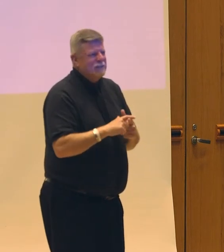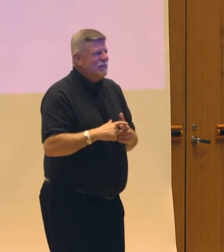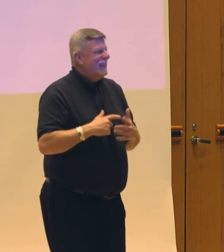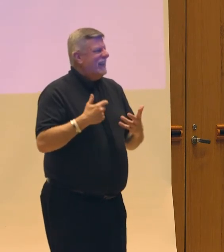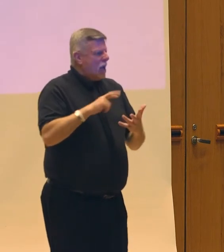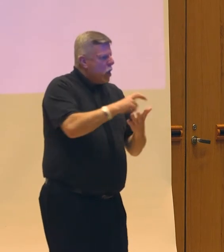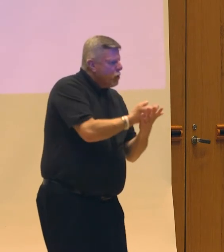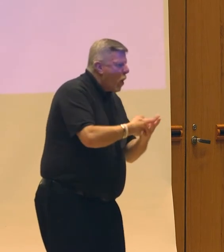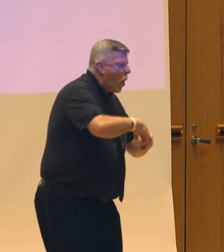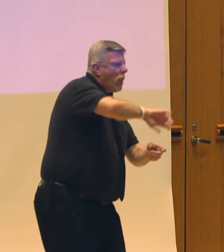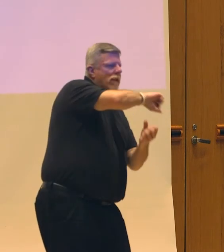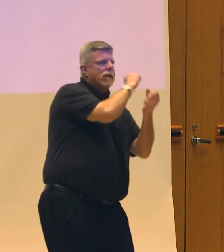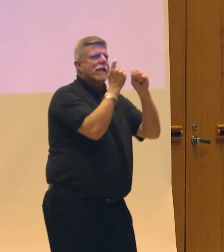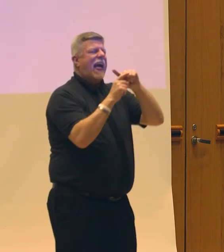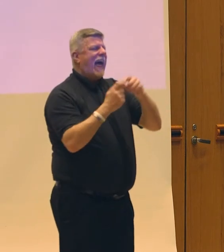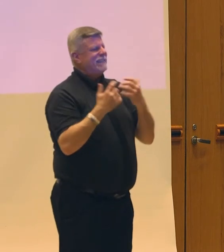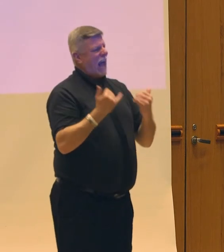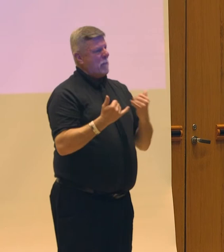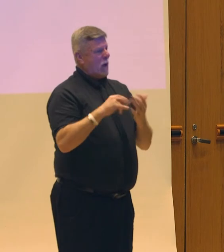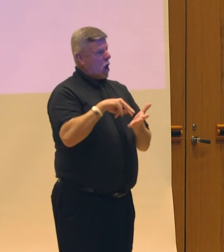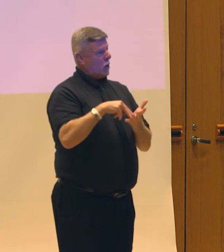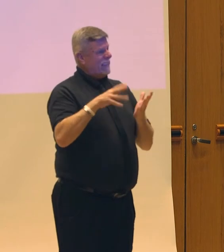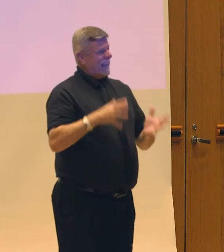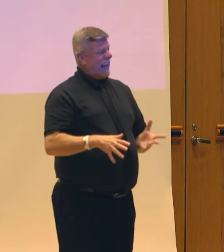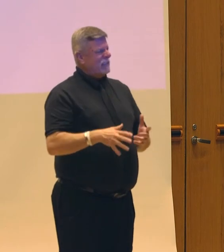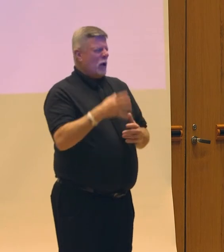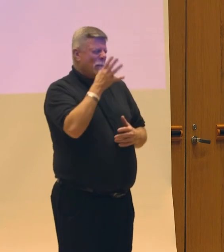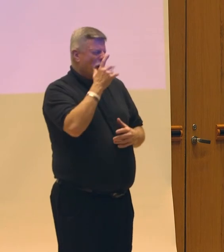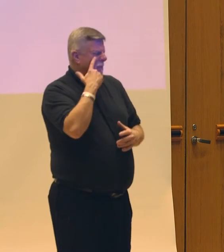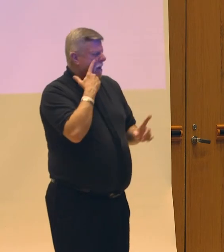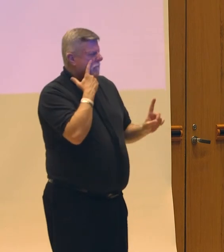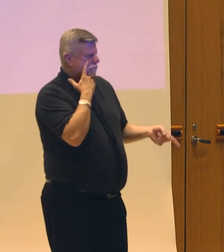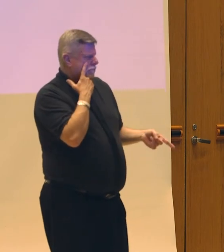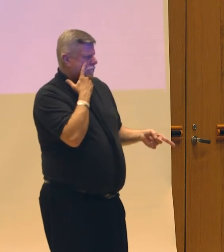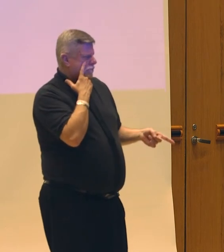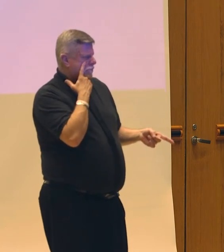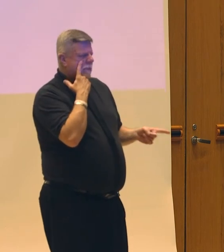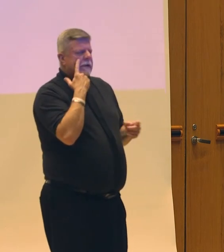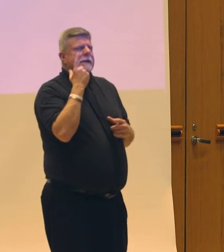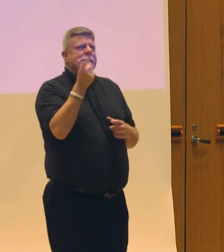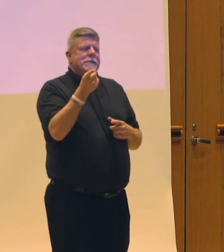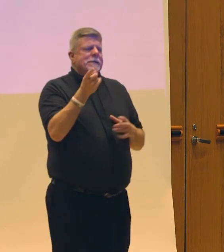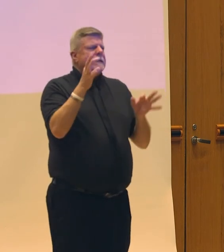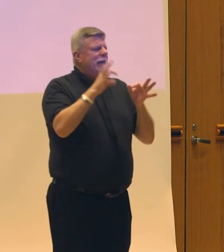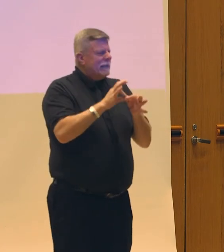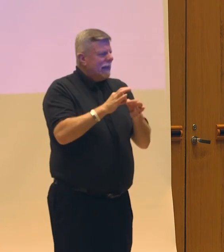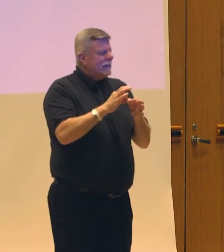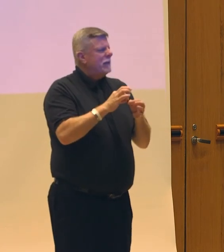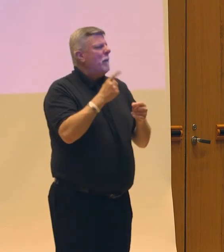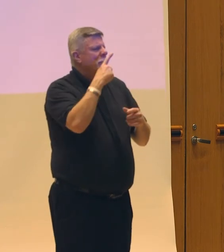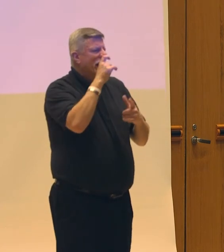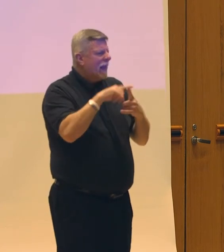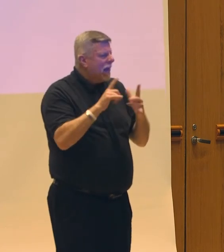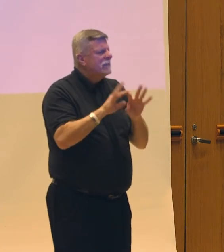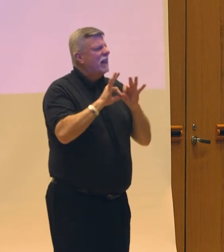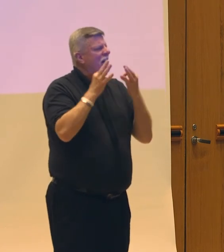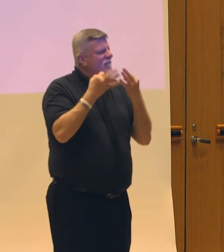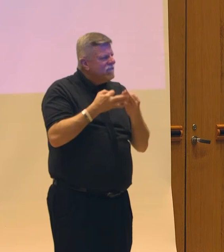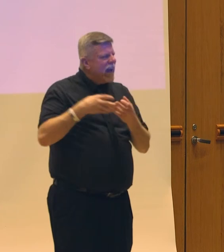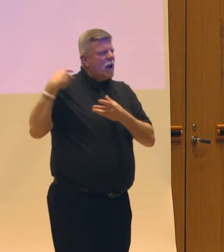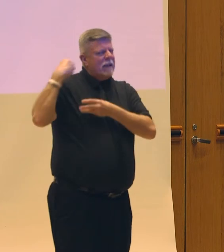modern dancer for years, really thought there's a connection here, both because of family line and because of a movement style.